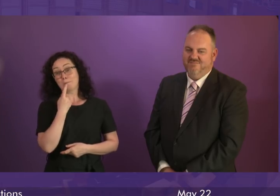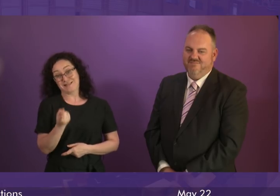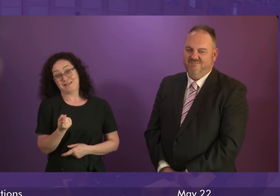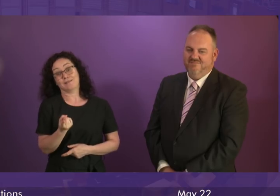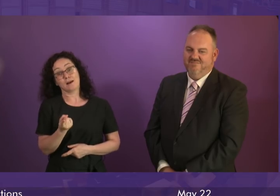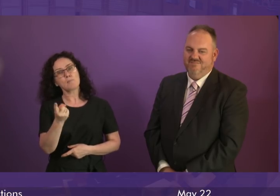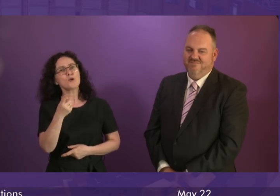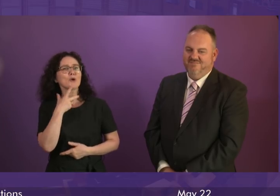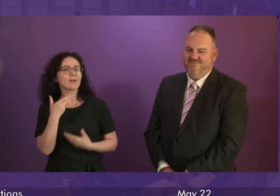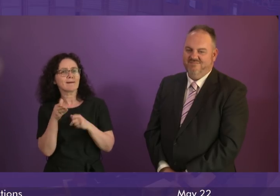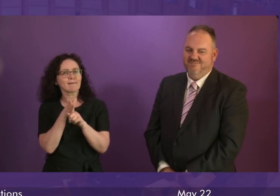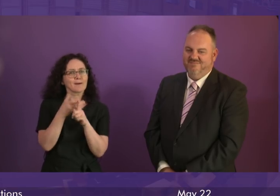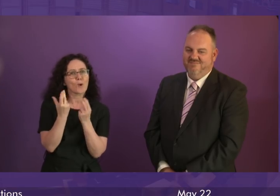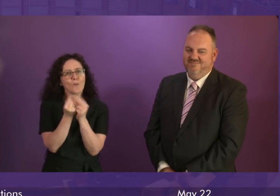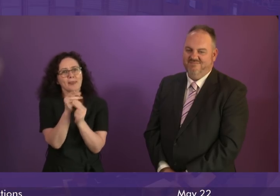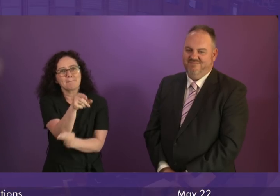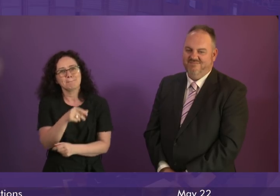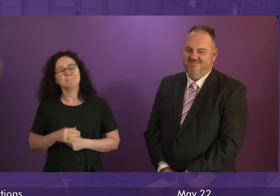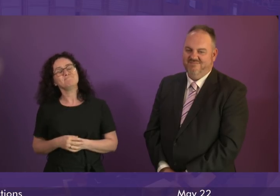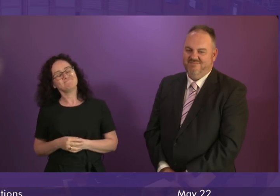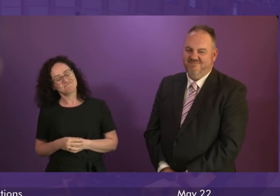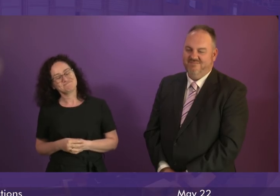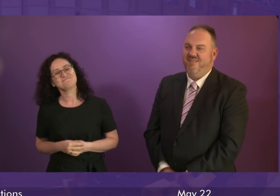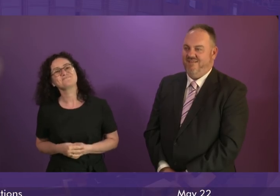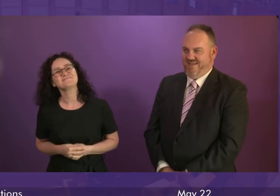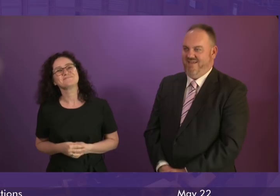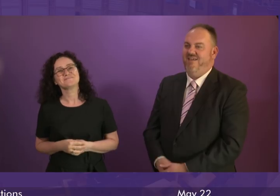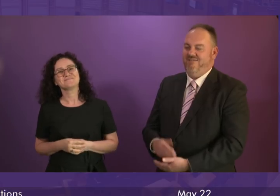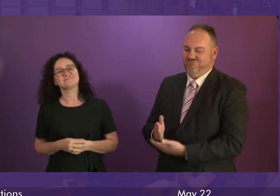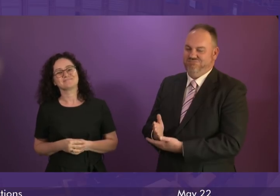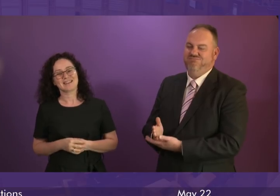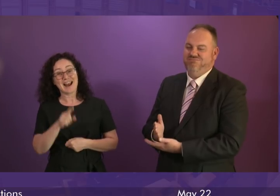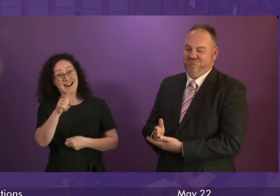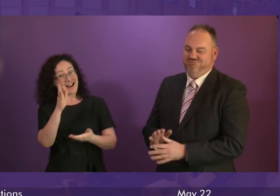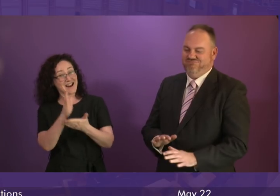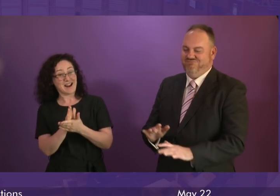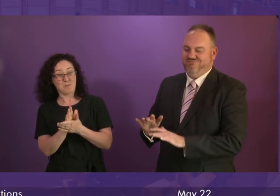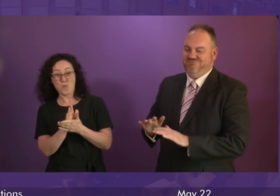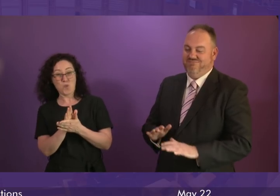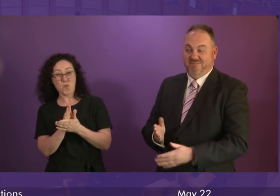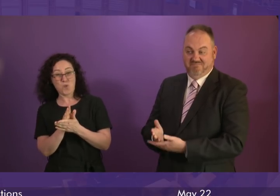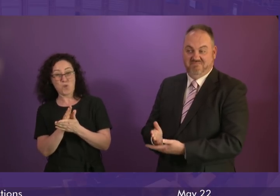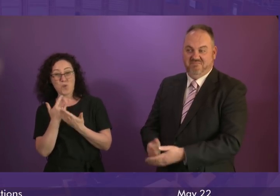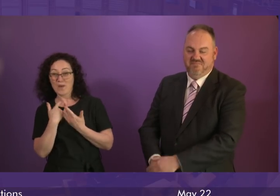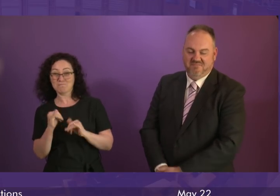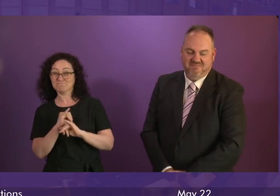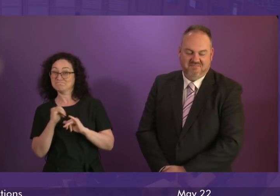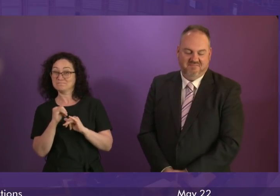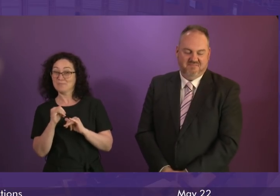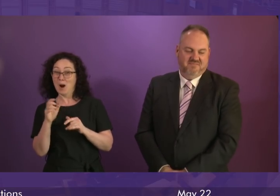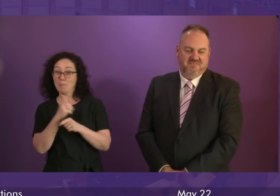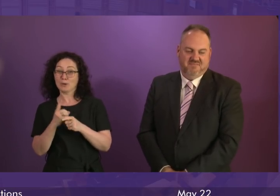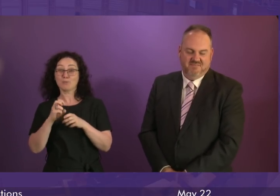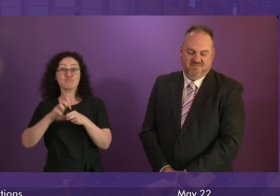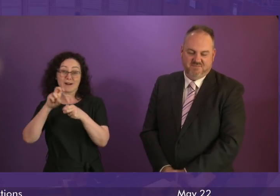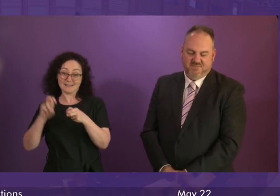she's cosying up to Boris Johnson, the arch-Brexiteer. Do you know, I can't help thinking that it is just